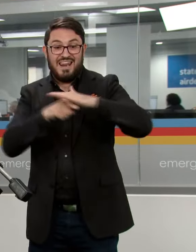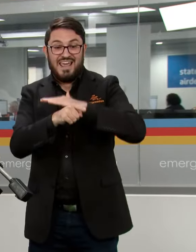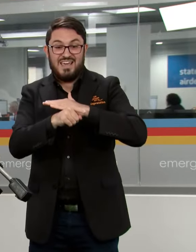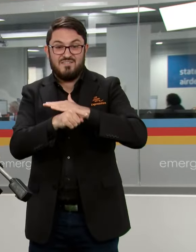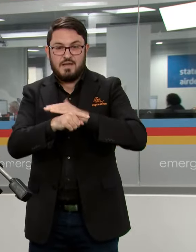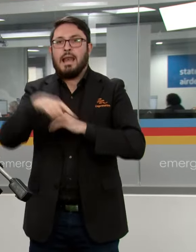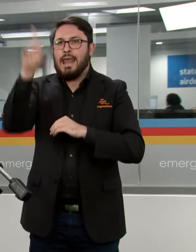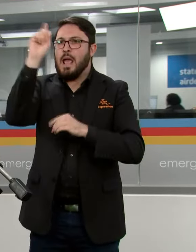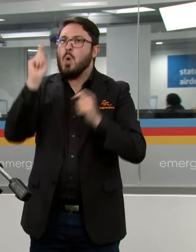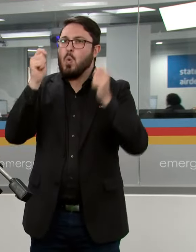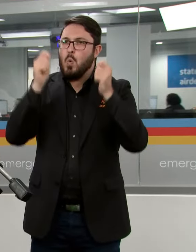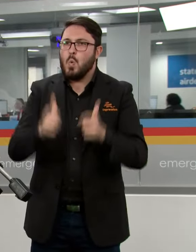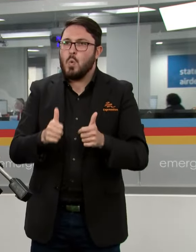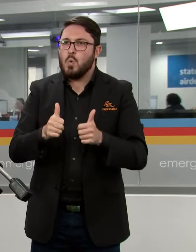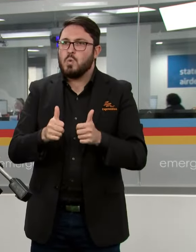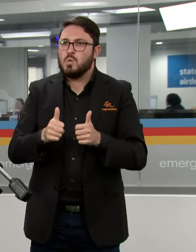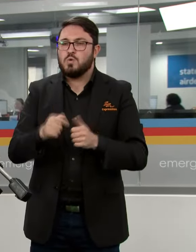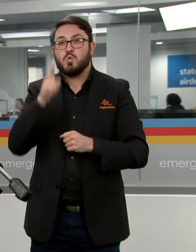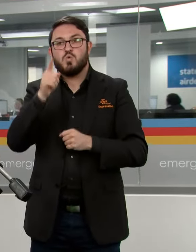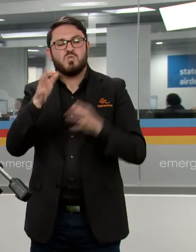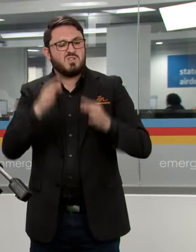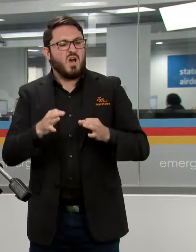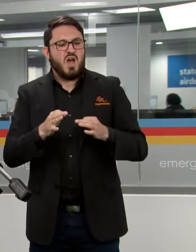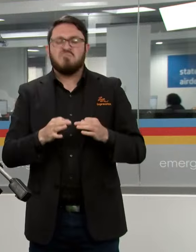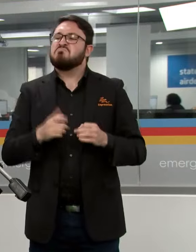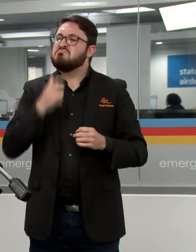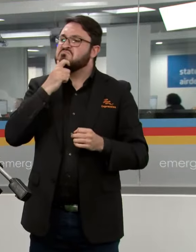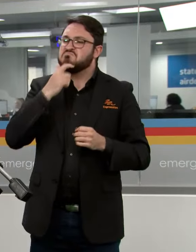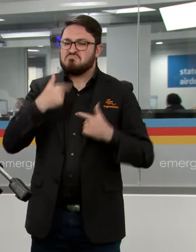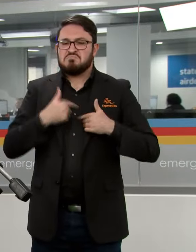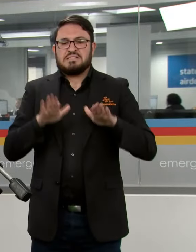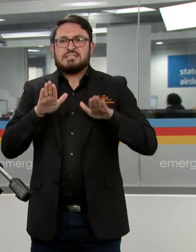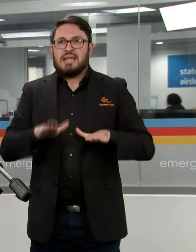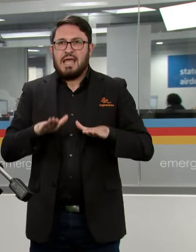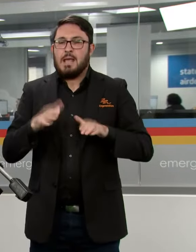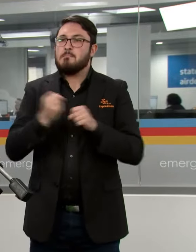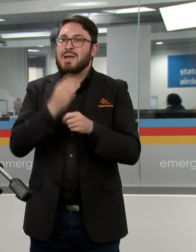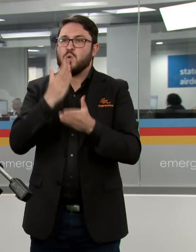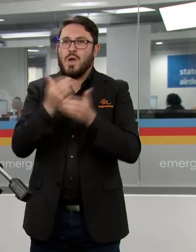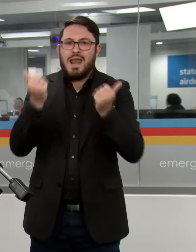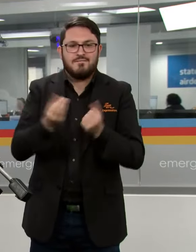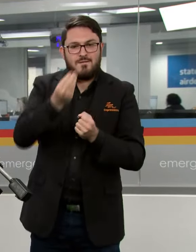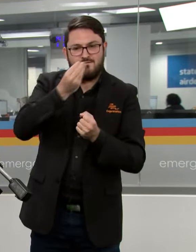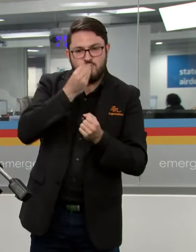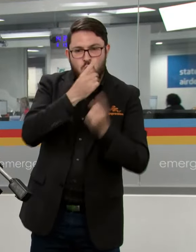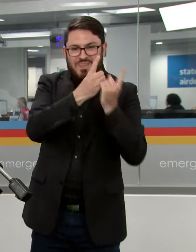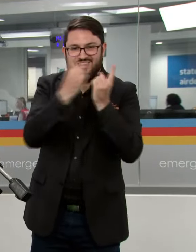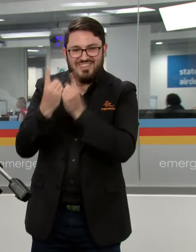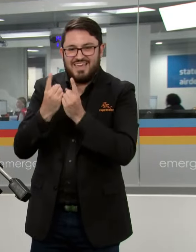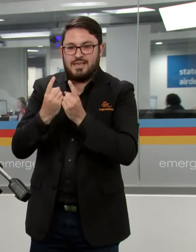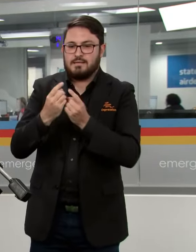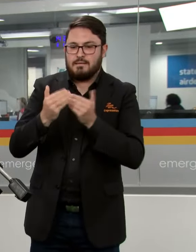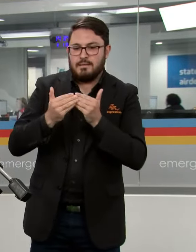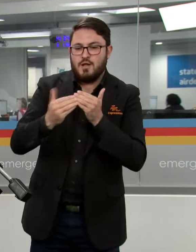that you are staying at your location please ensure that you have enough supplies to last at least three days.